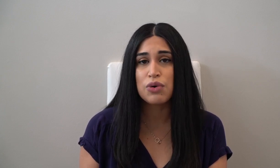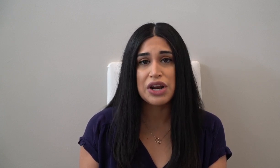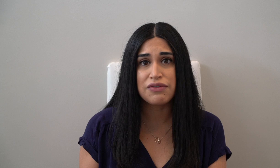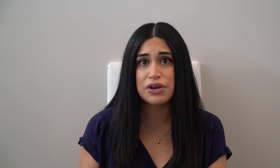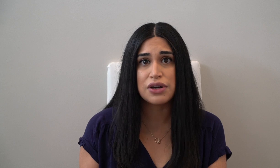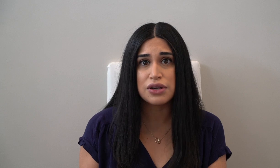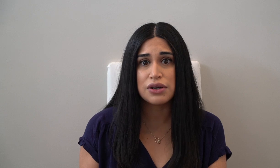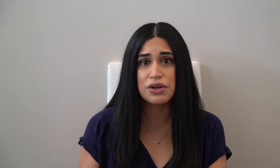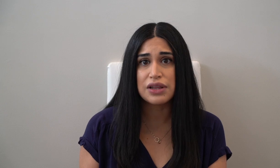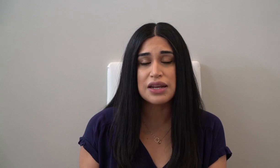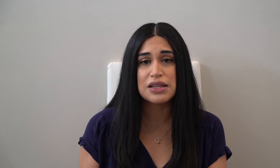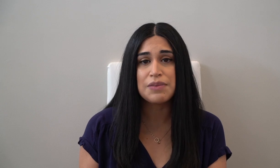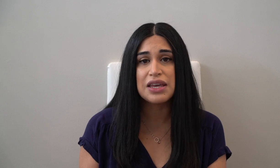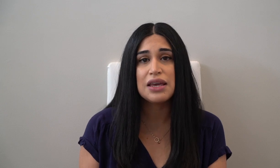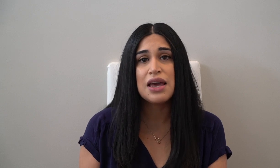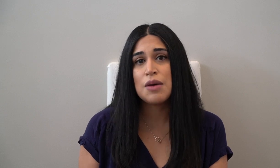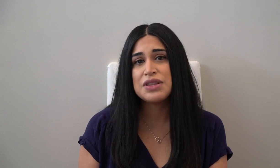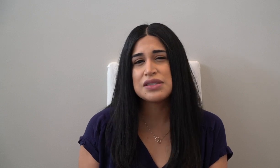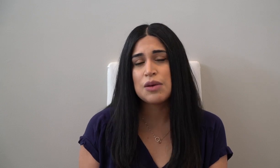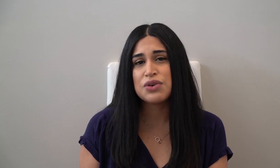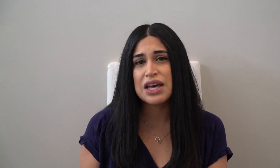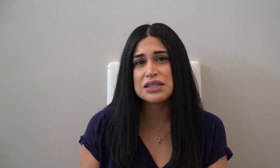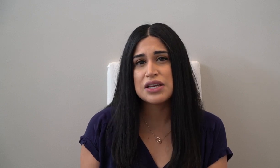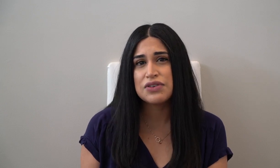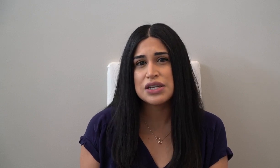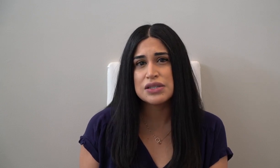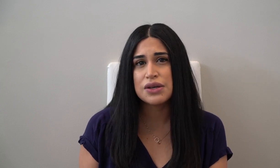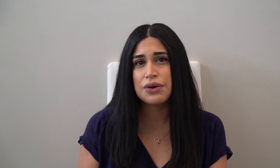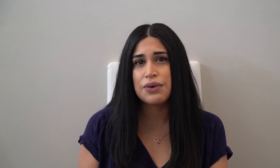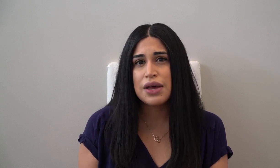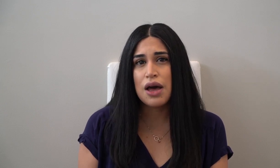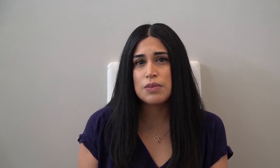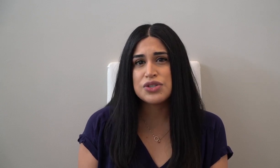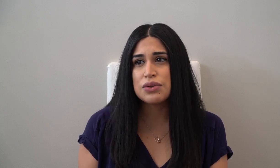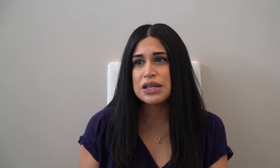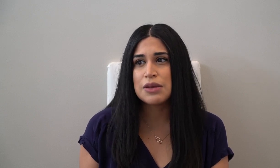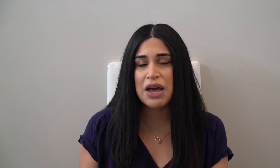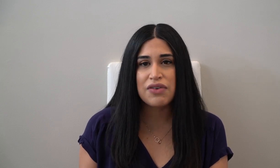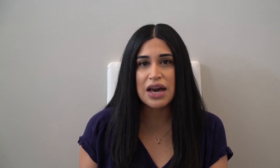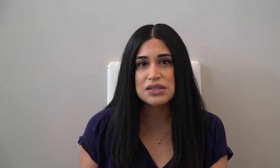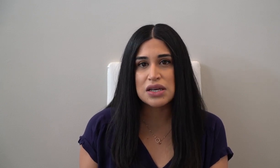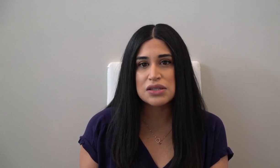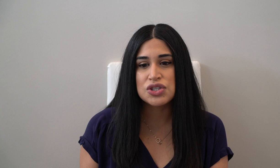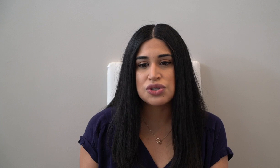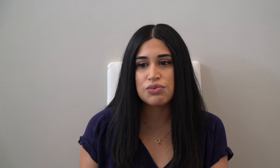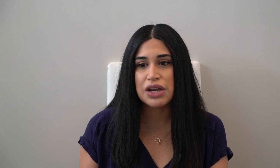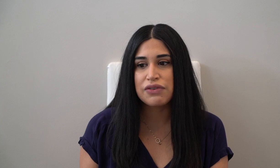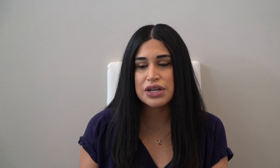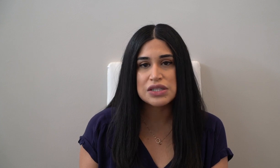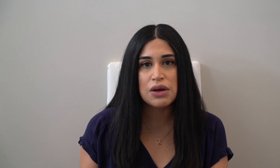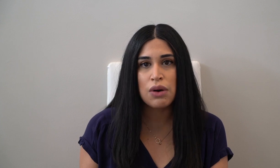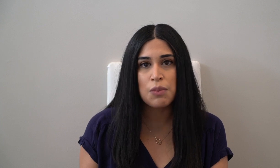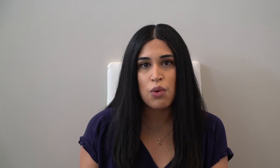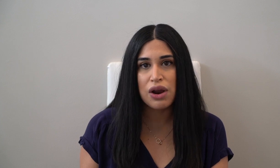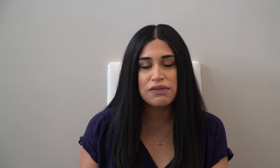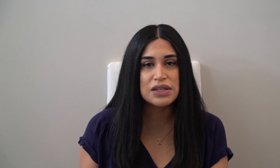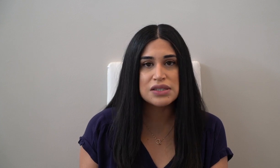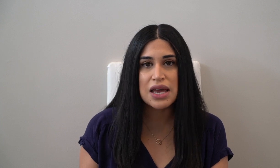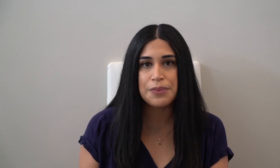or whatever you're letting them eat. The same with activities. So don't let them have access to whatever it is they want more of. Let's say